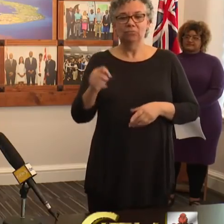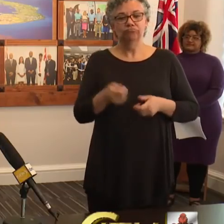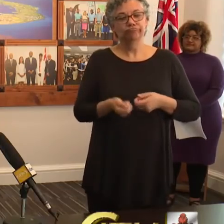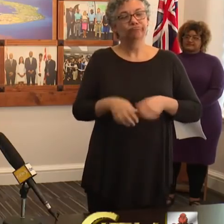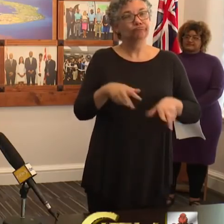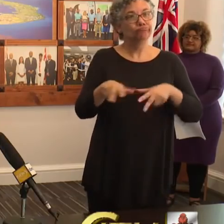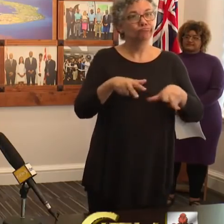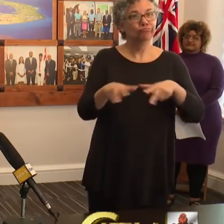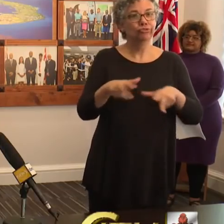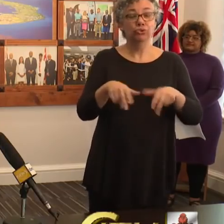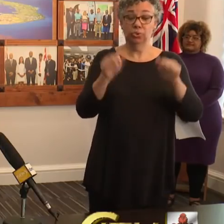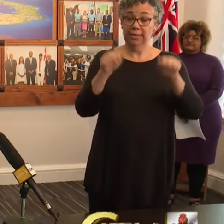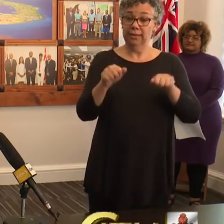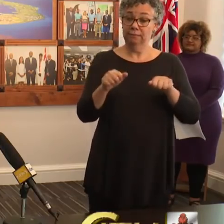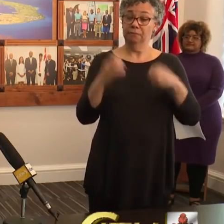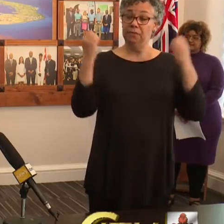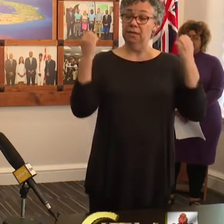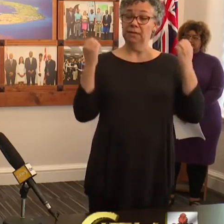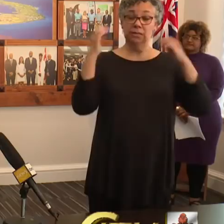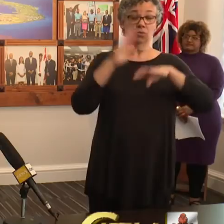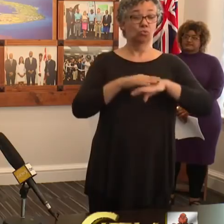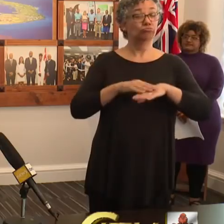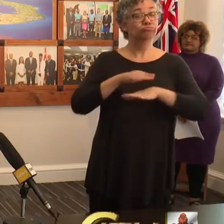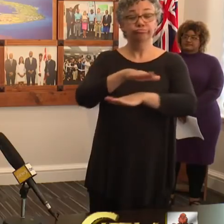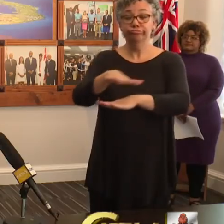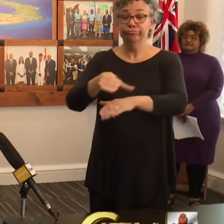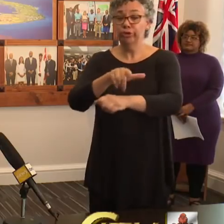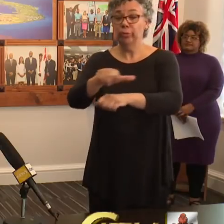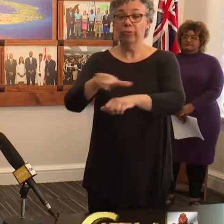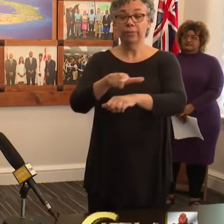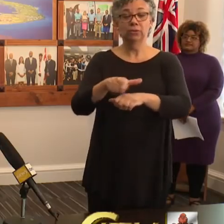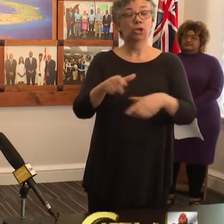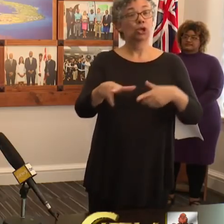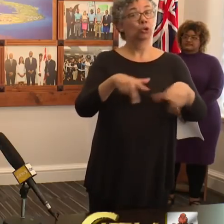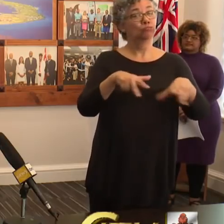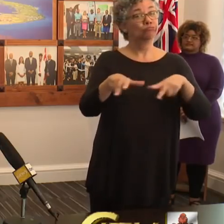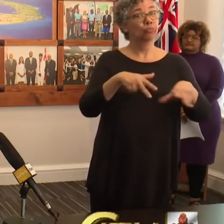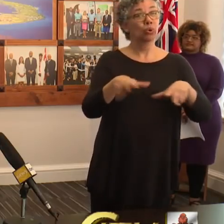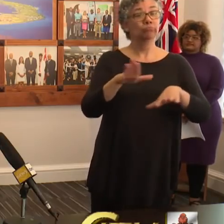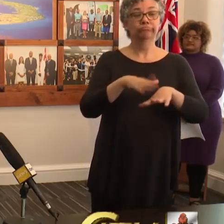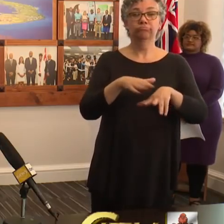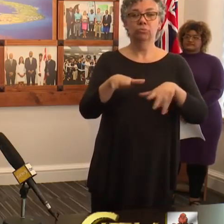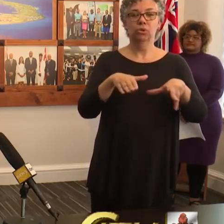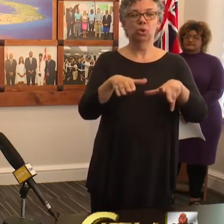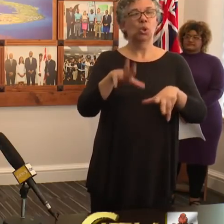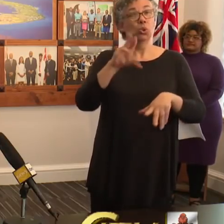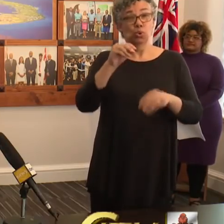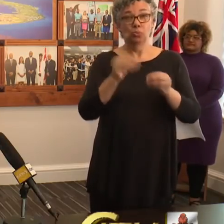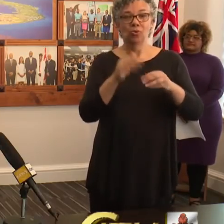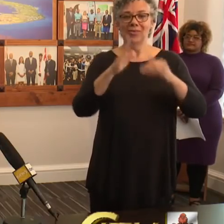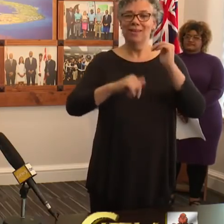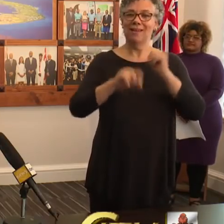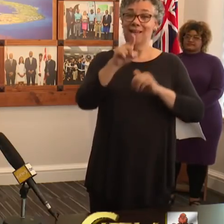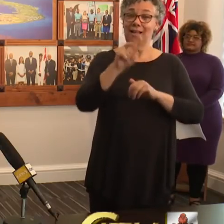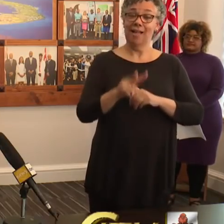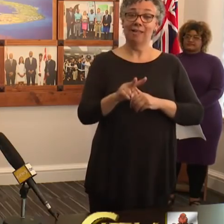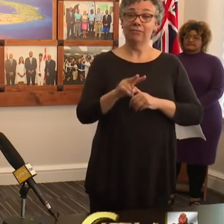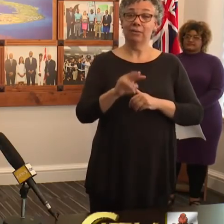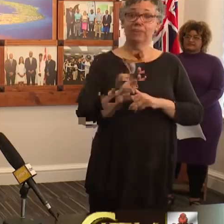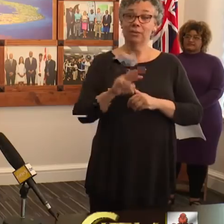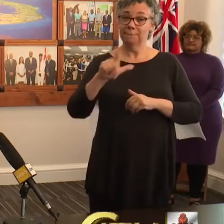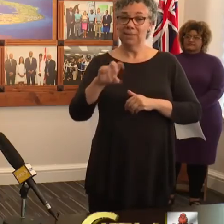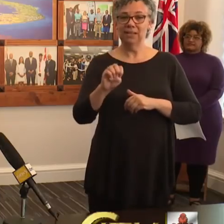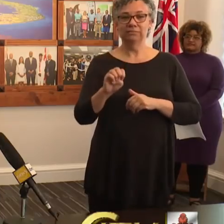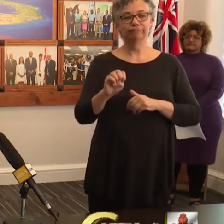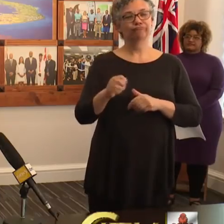on their property and they can venture out on foot for no more than a half a mile from their properties and for